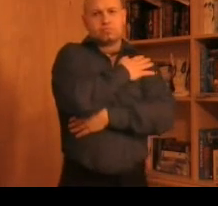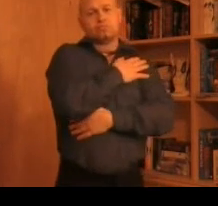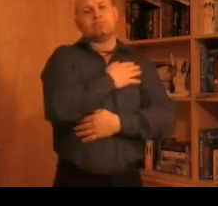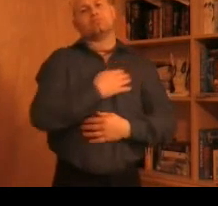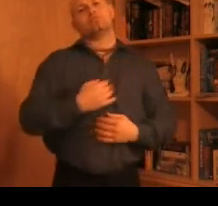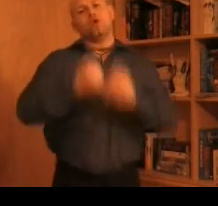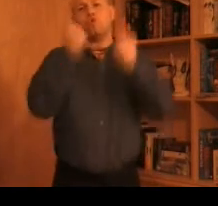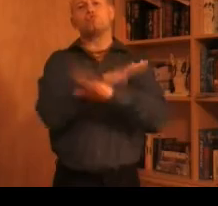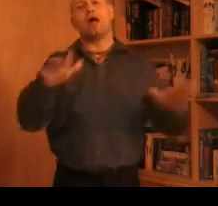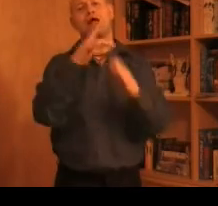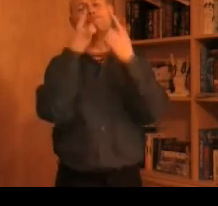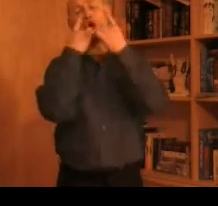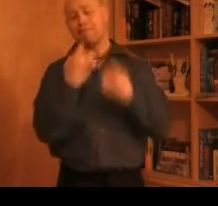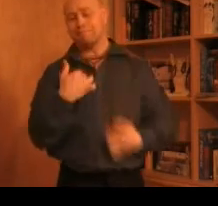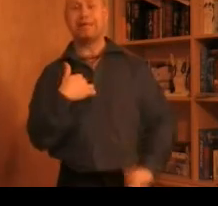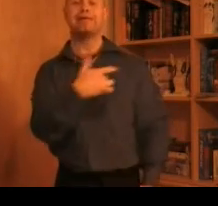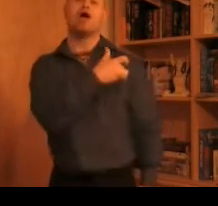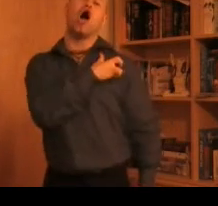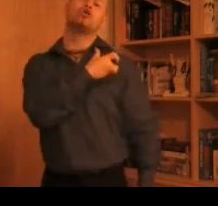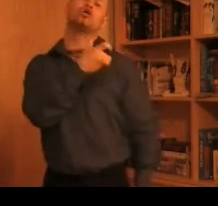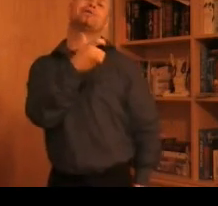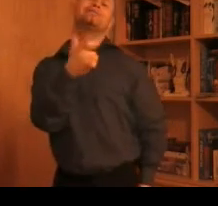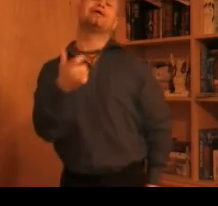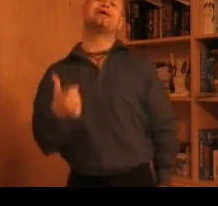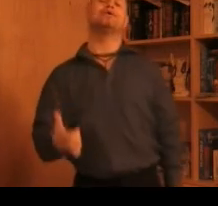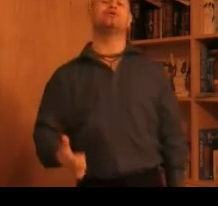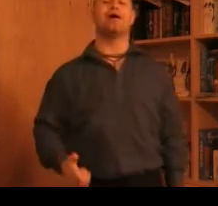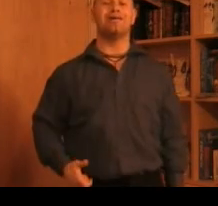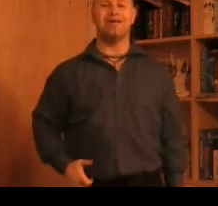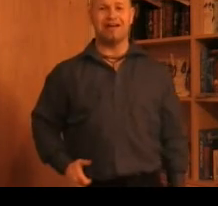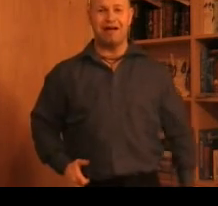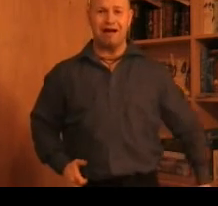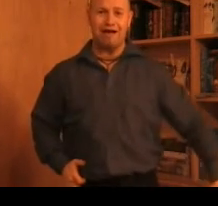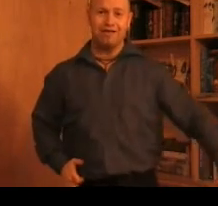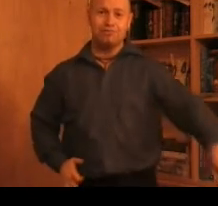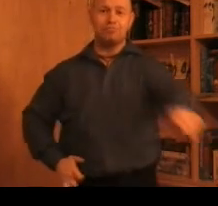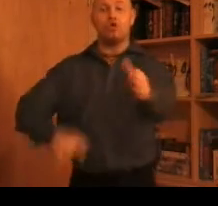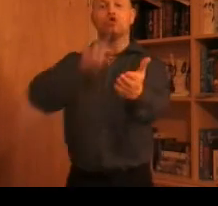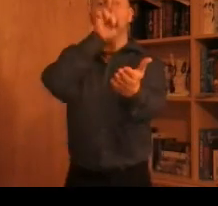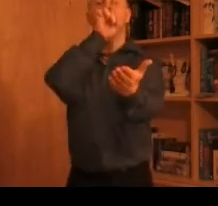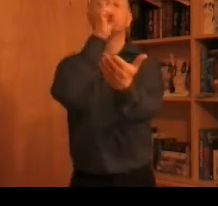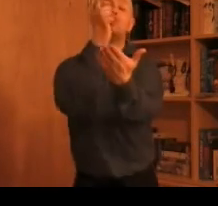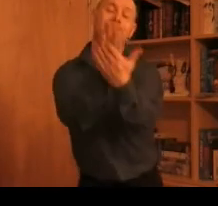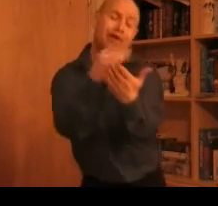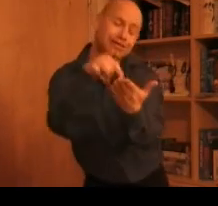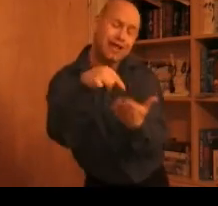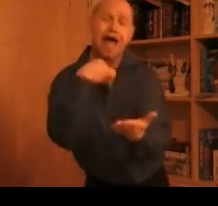Don't cry for me, Argentino The truth is I